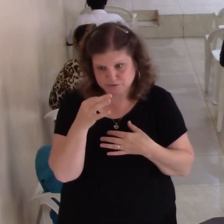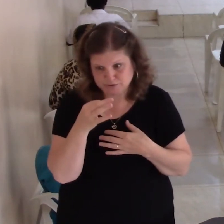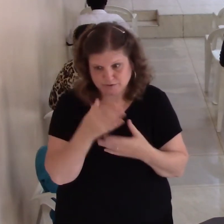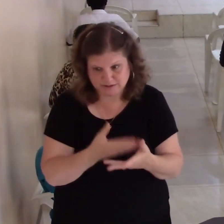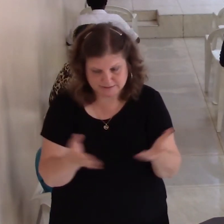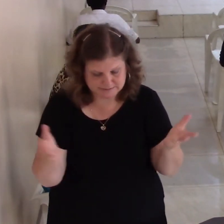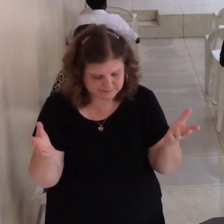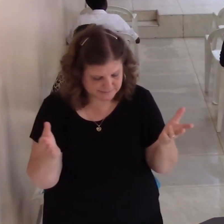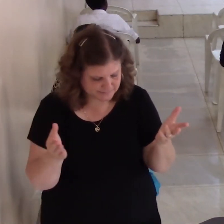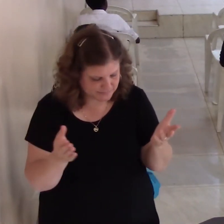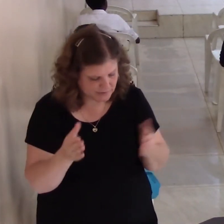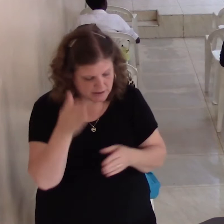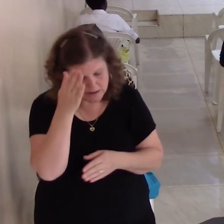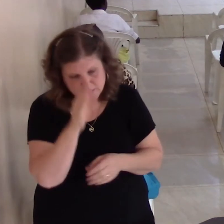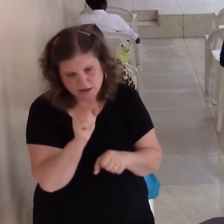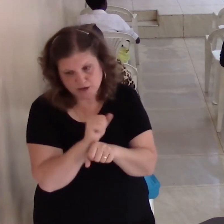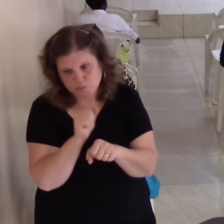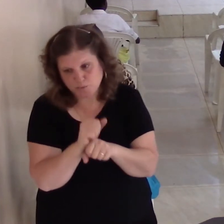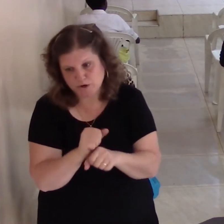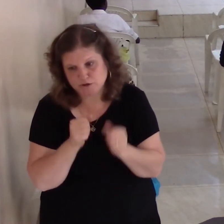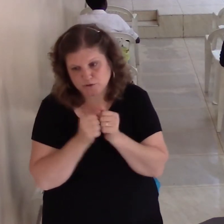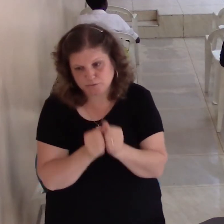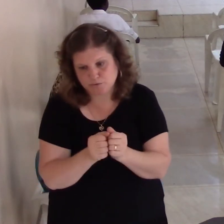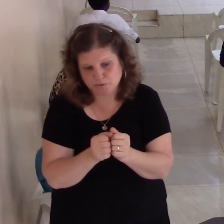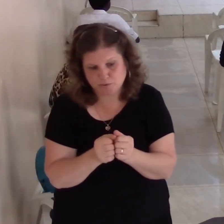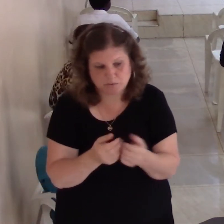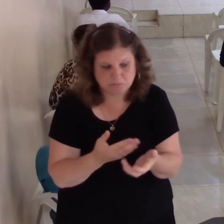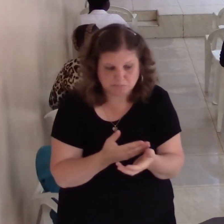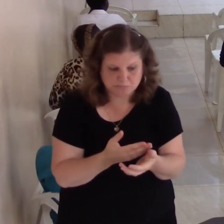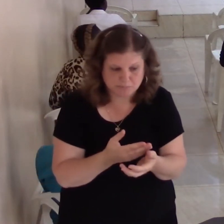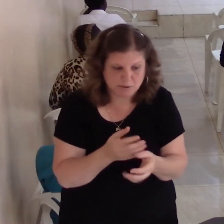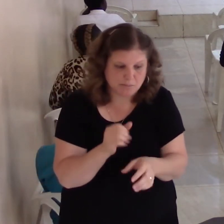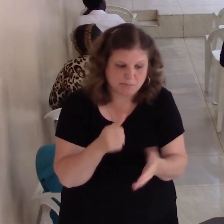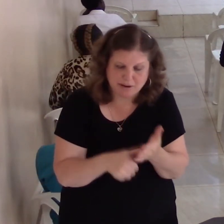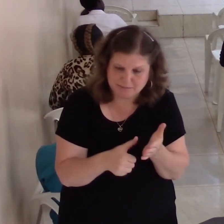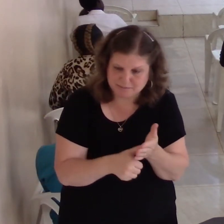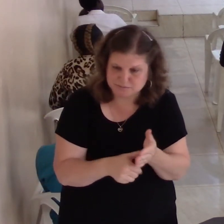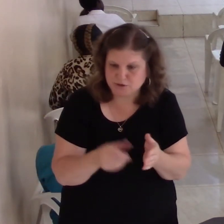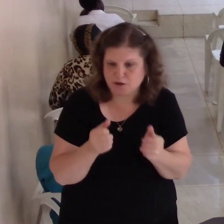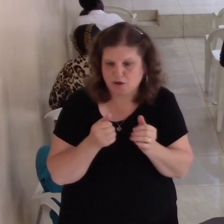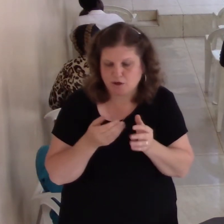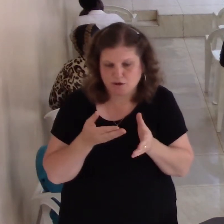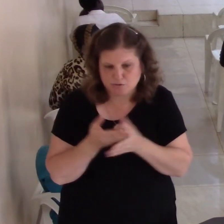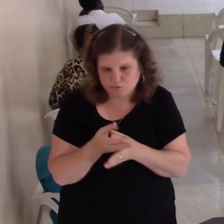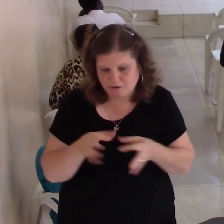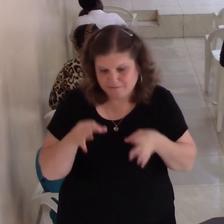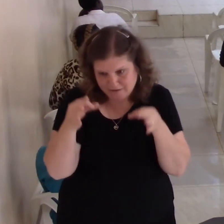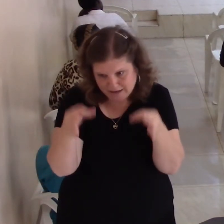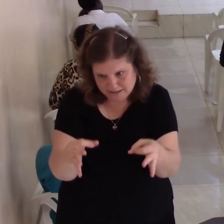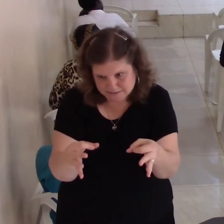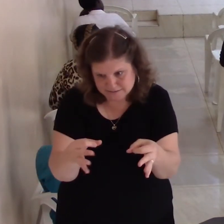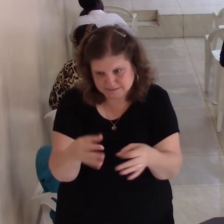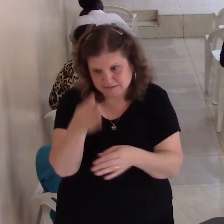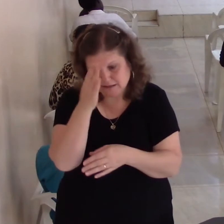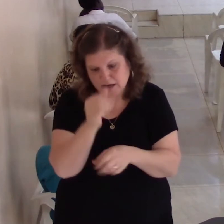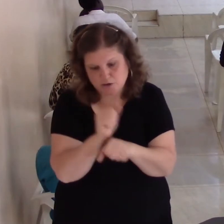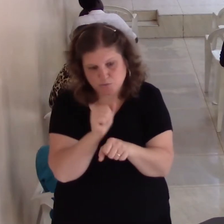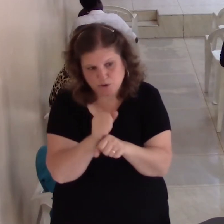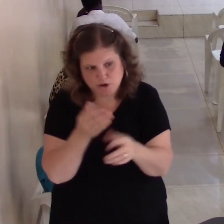God works through finances. God works through people. Some of the problems you might have in your life as a Christian